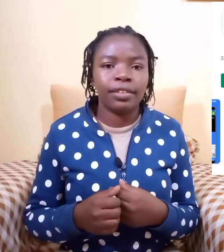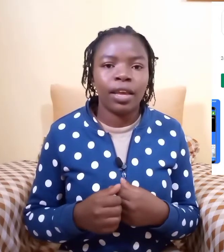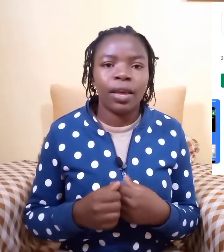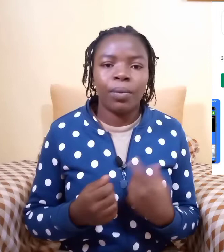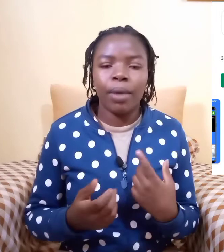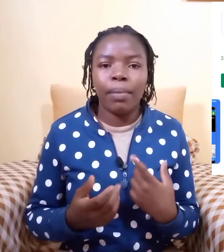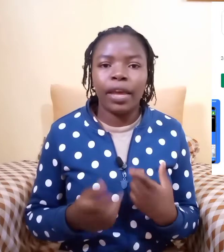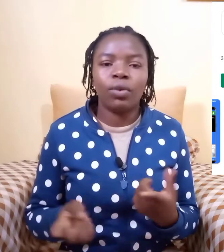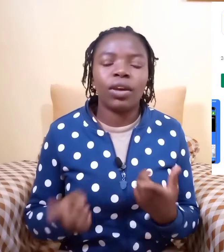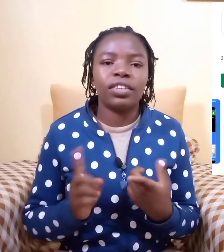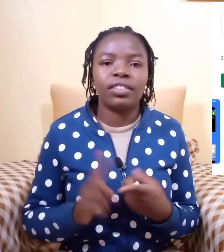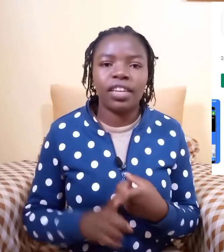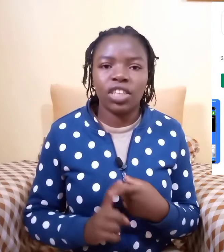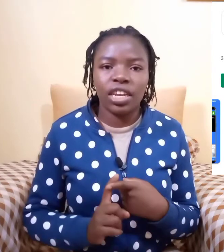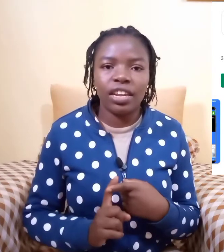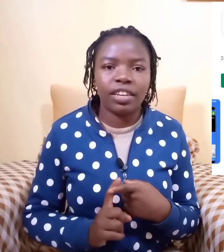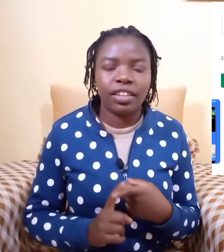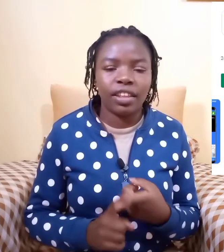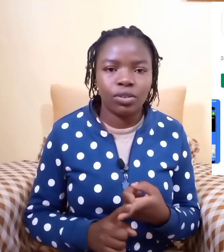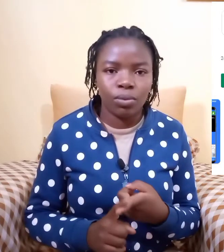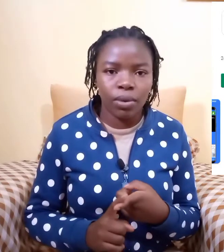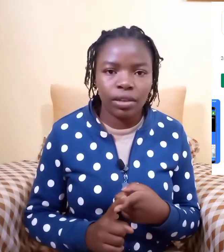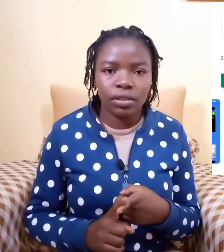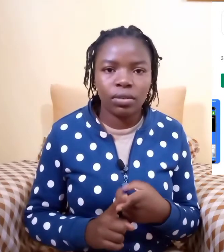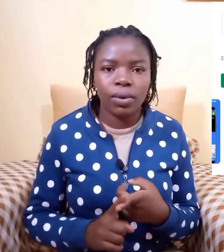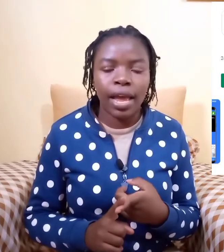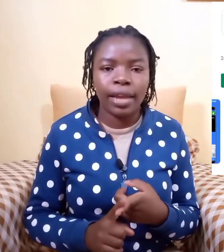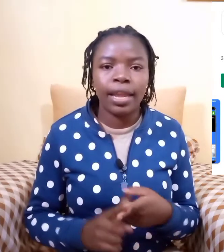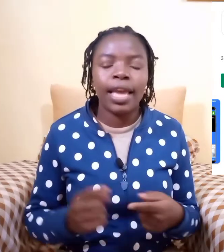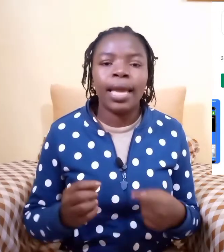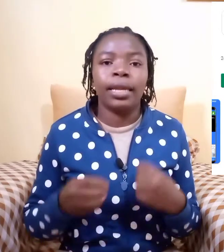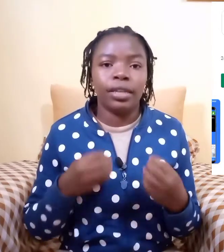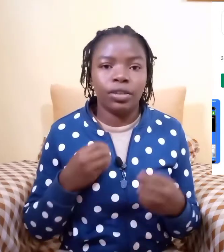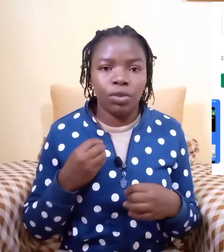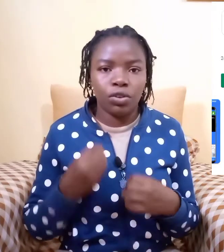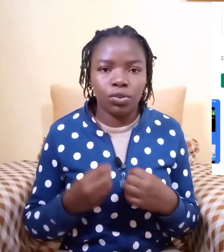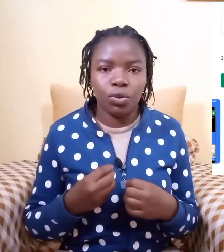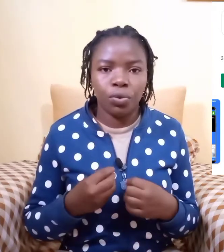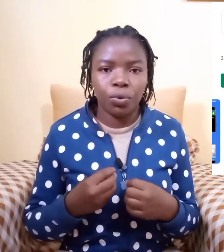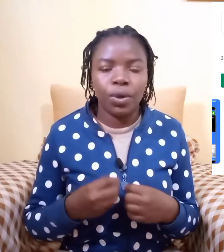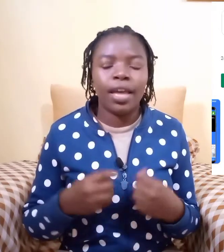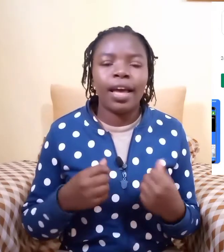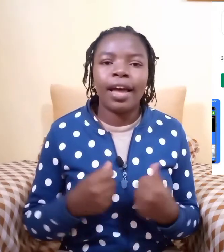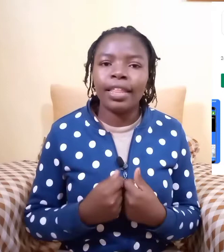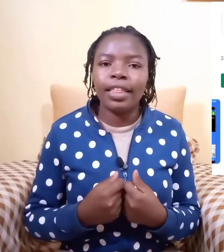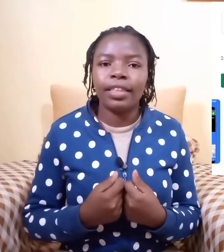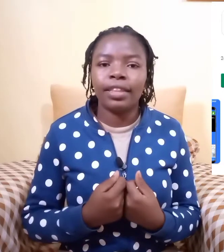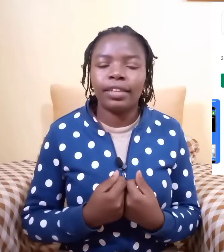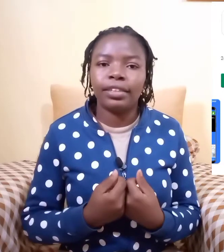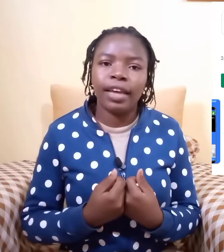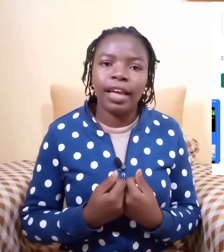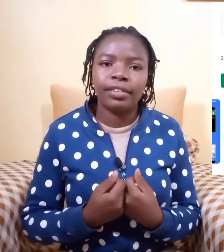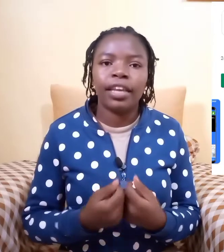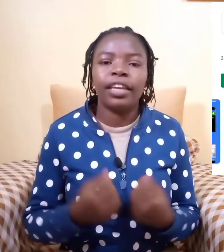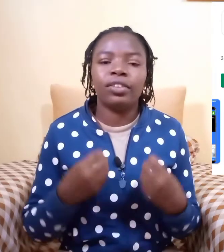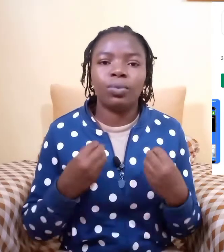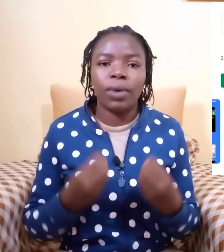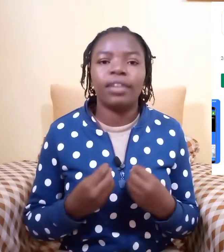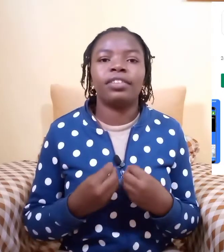whereby you can just search any letter that you want to learn and it will show you another thing that it has is words